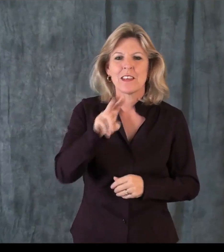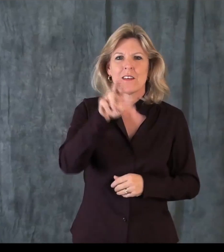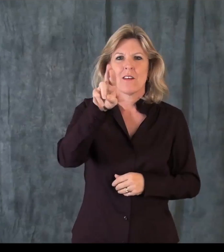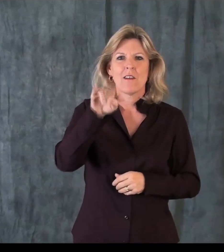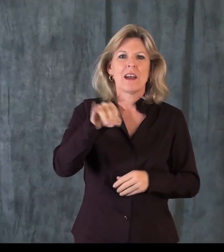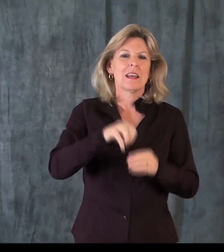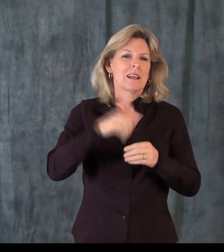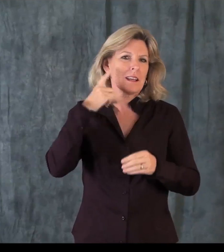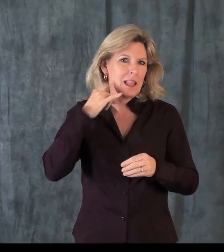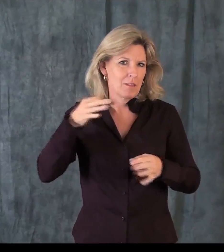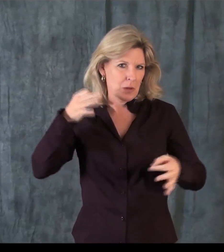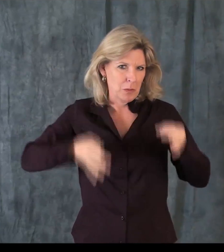already know what the acronym stands for.